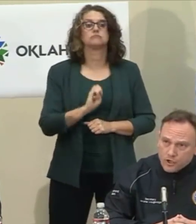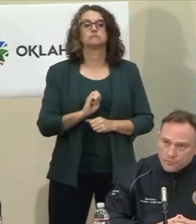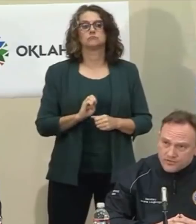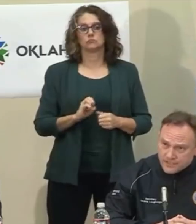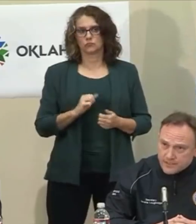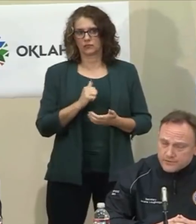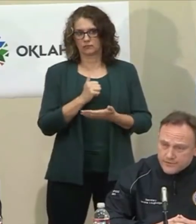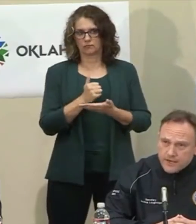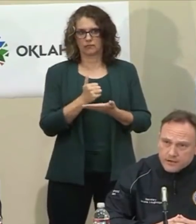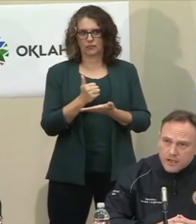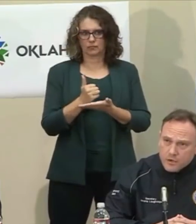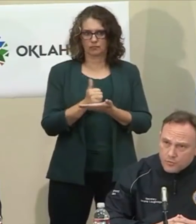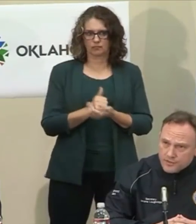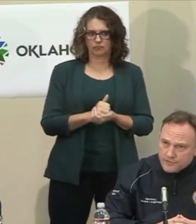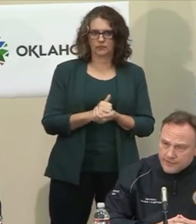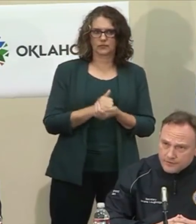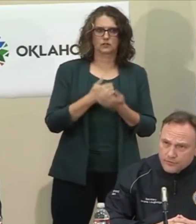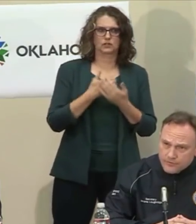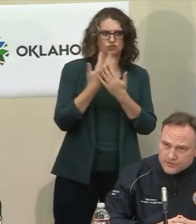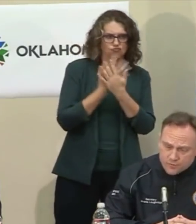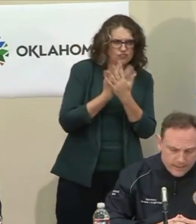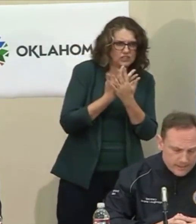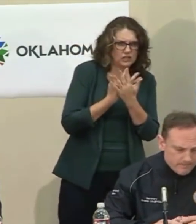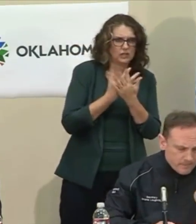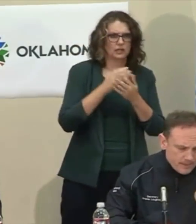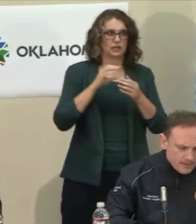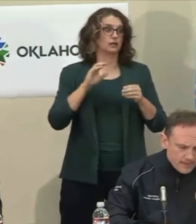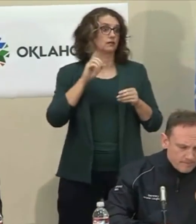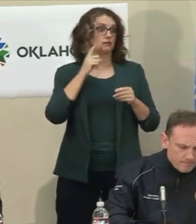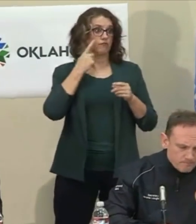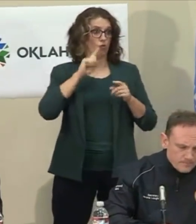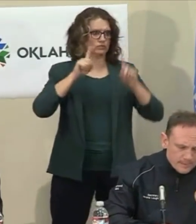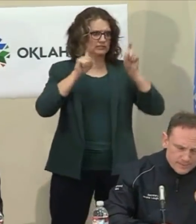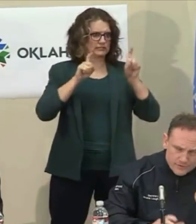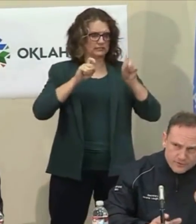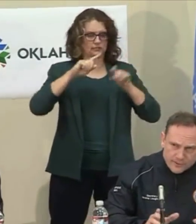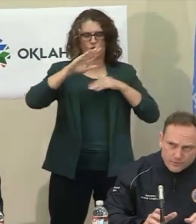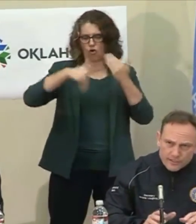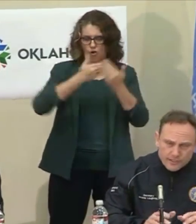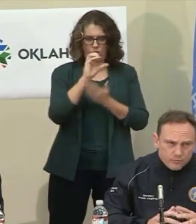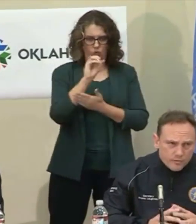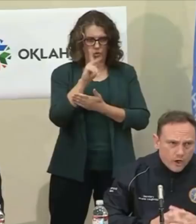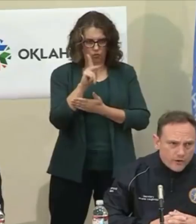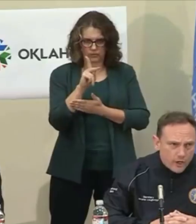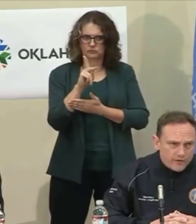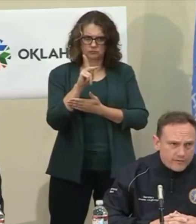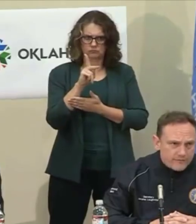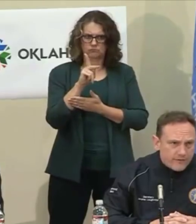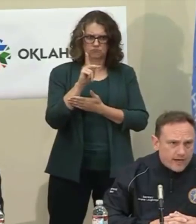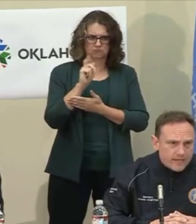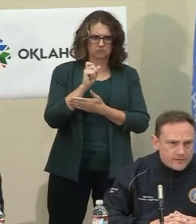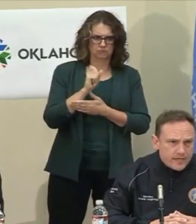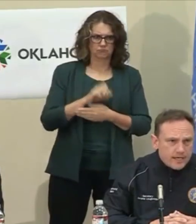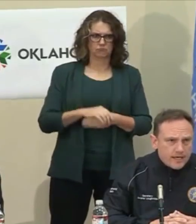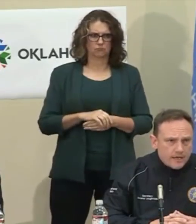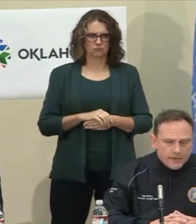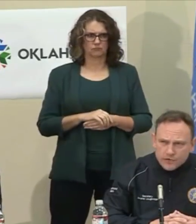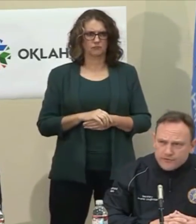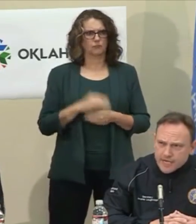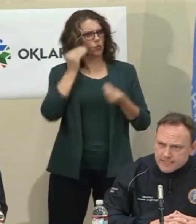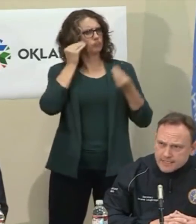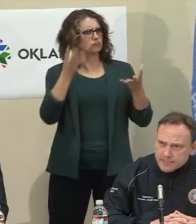all Oklahomans. Details on that will be available this week. Additionally, we all know and have been advised